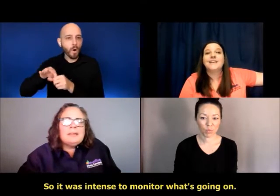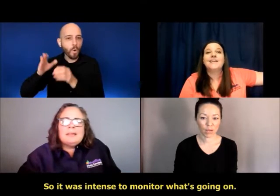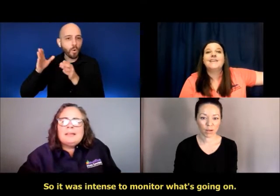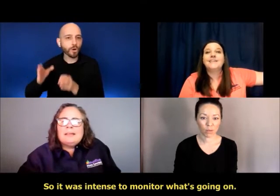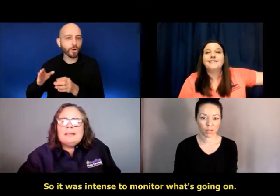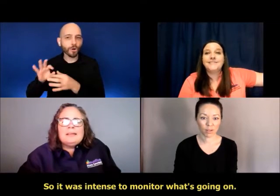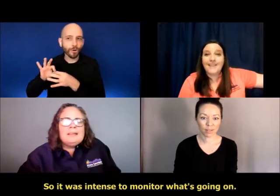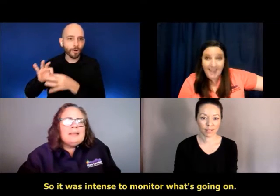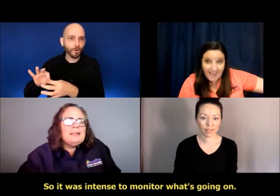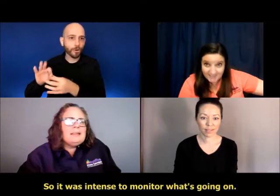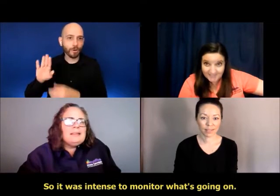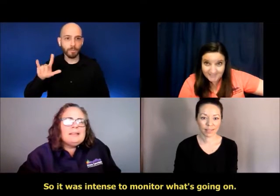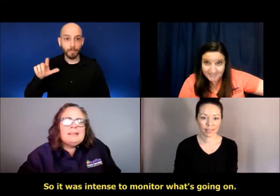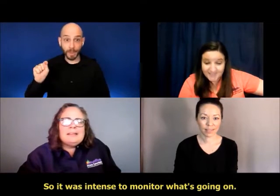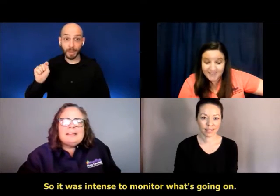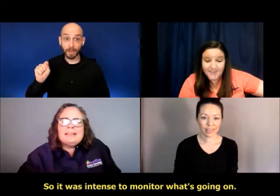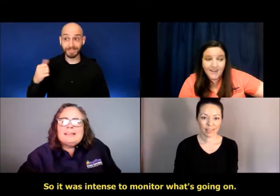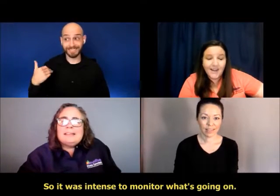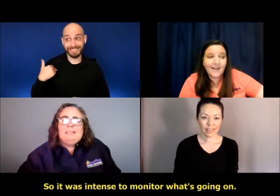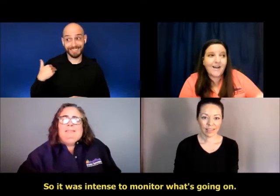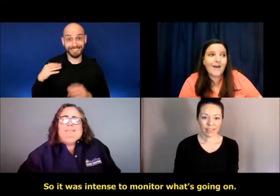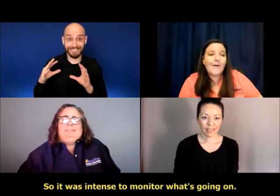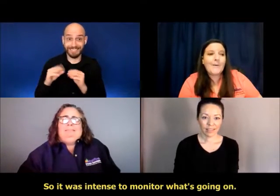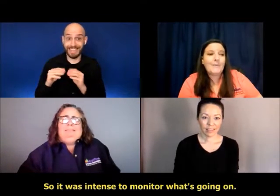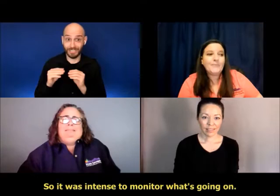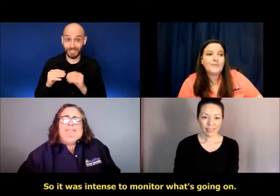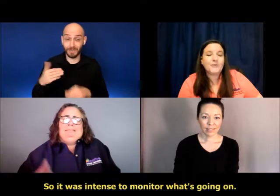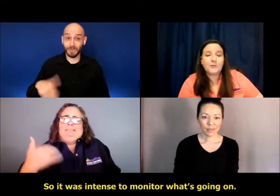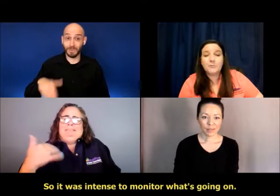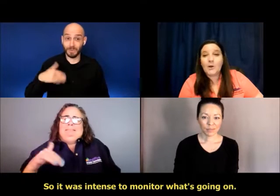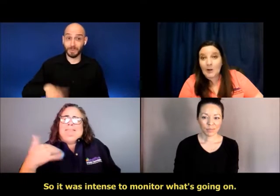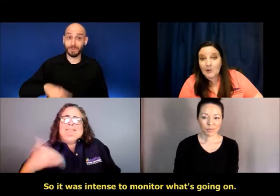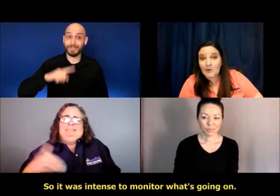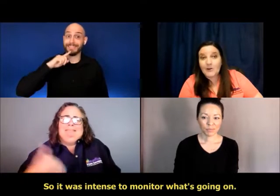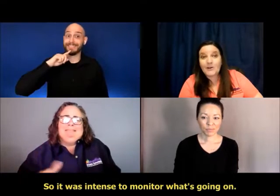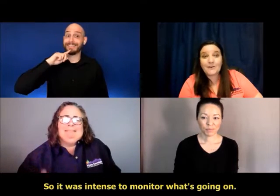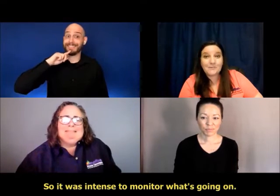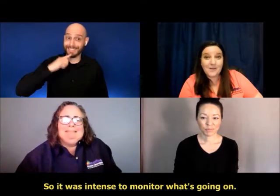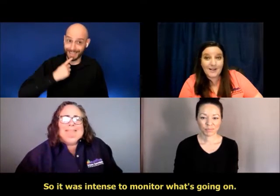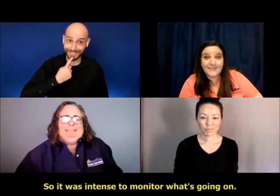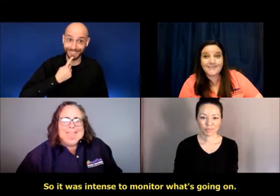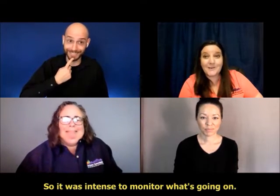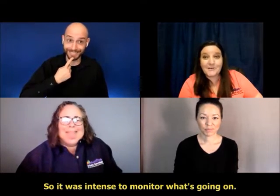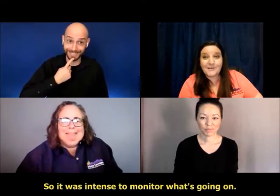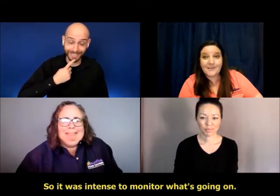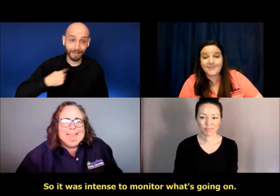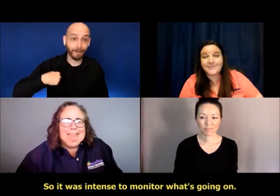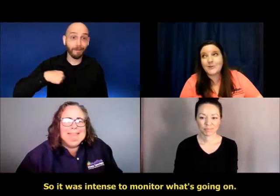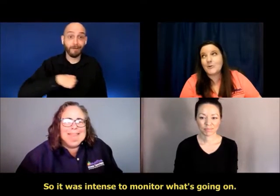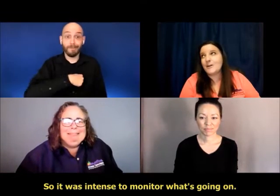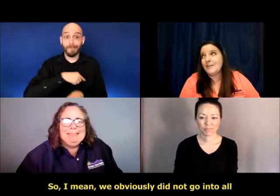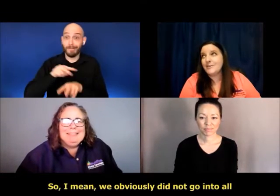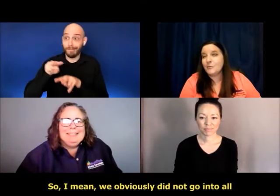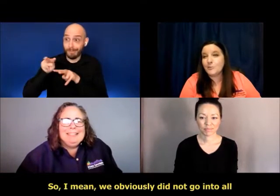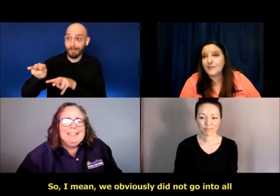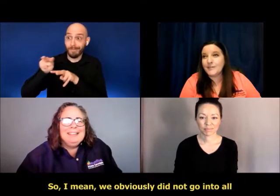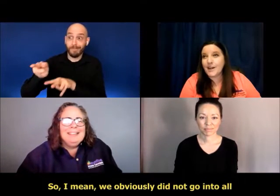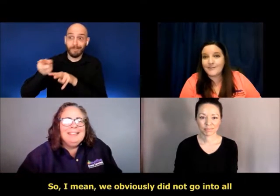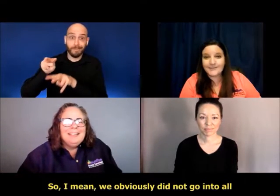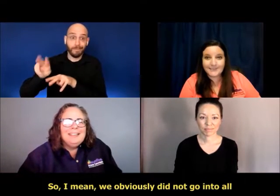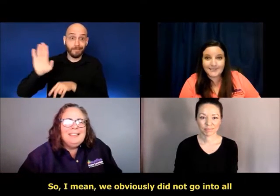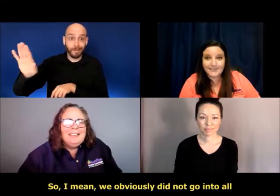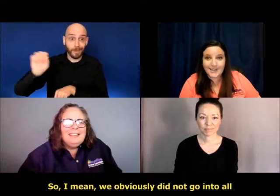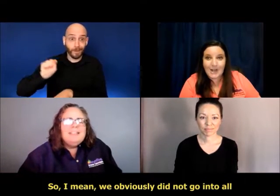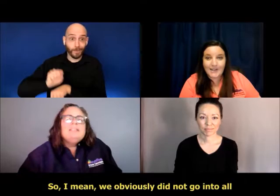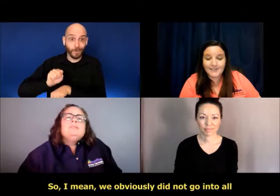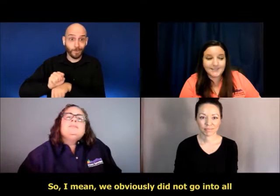intense, um, to monitor what's going on. So, I mean, we